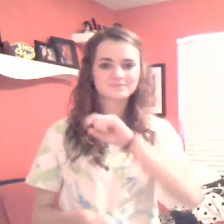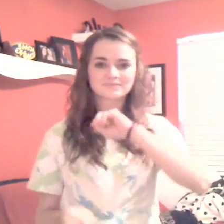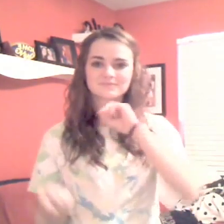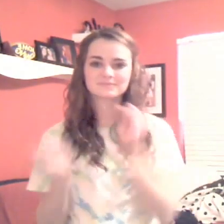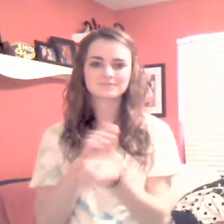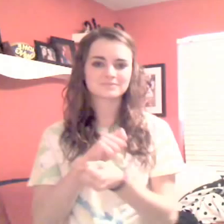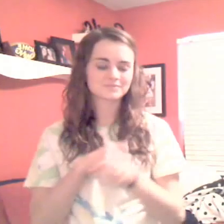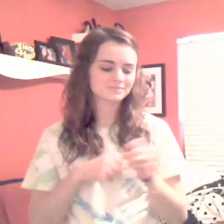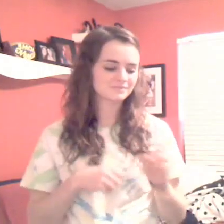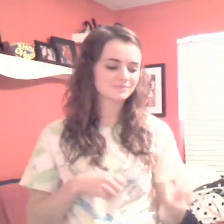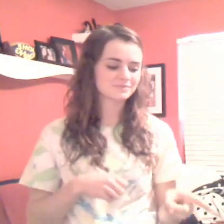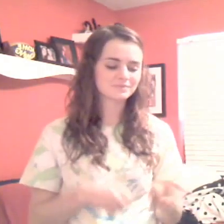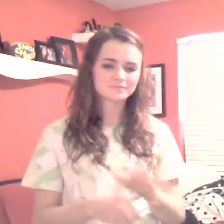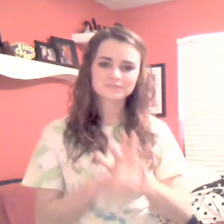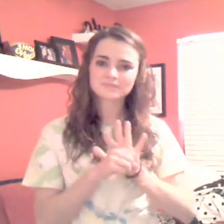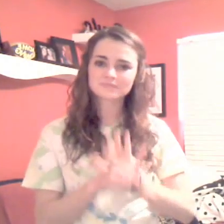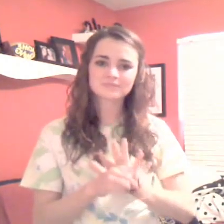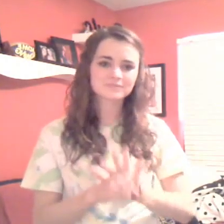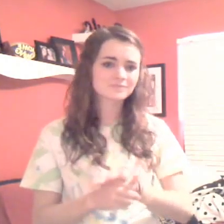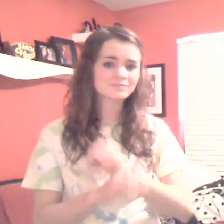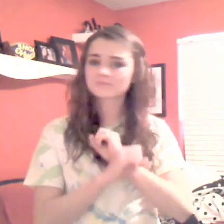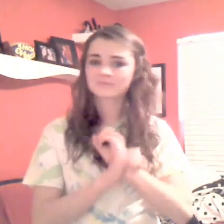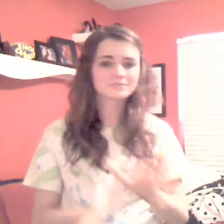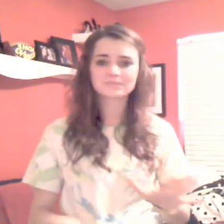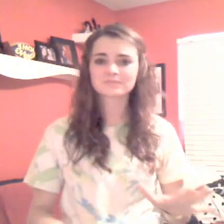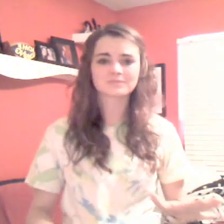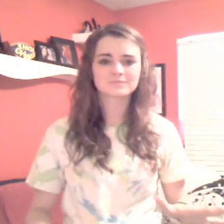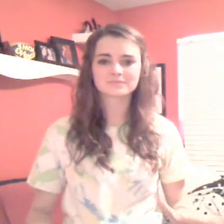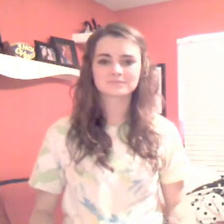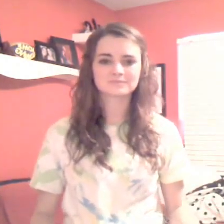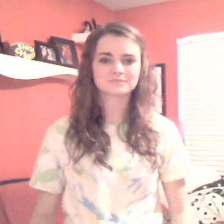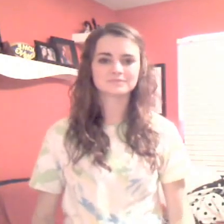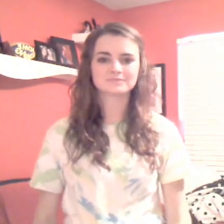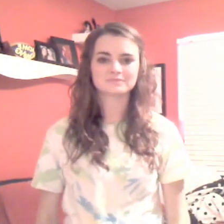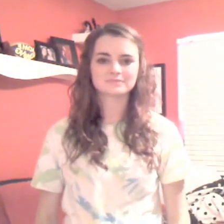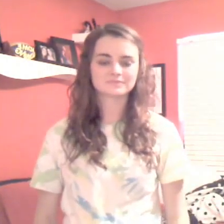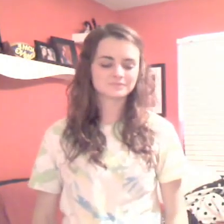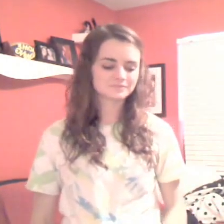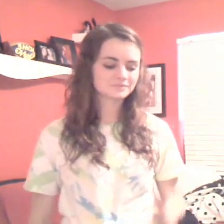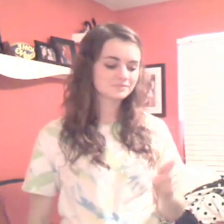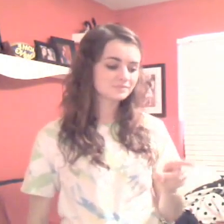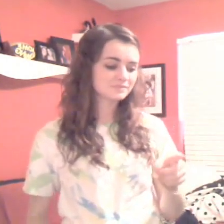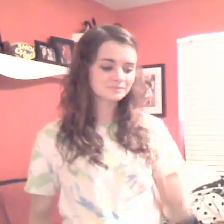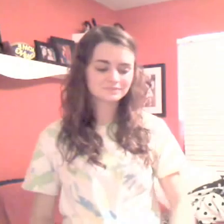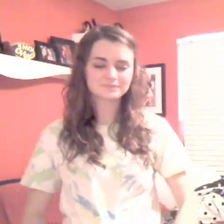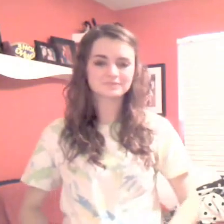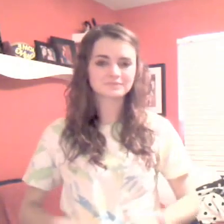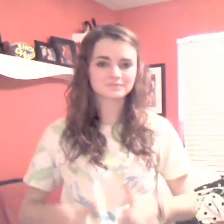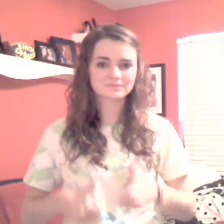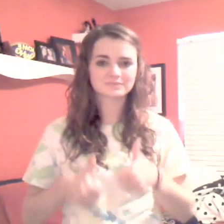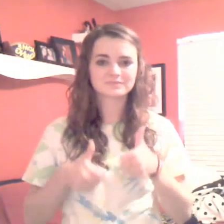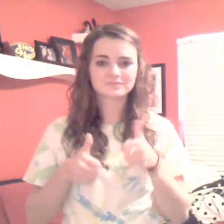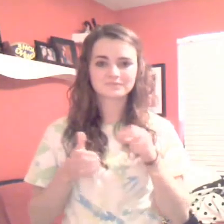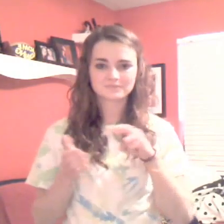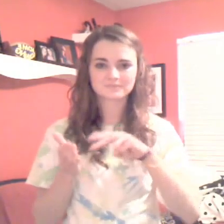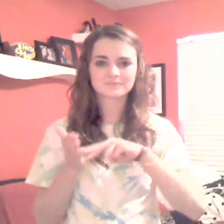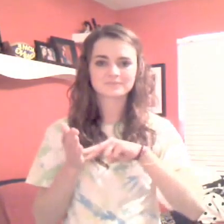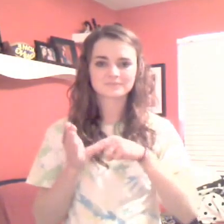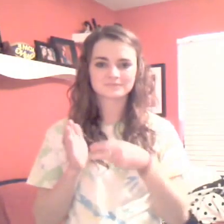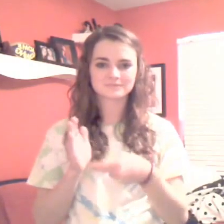light Skies and hoops They make you jump through You were made with such better purpose